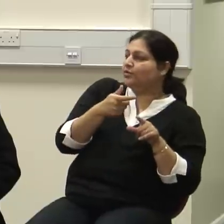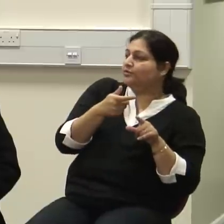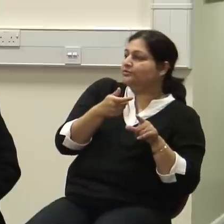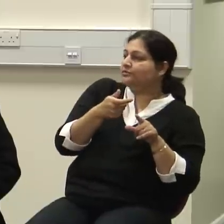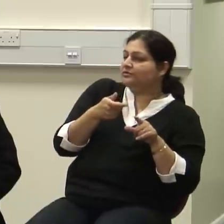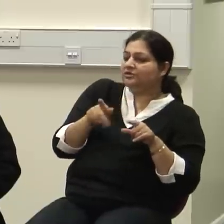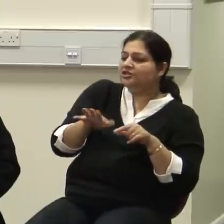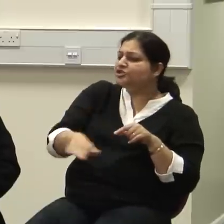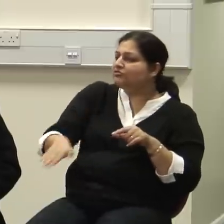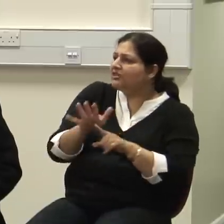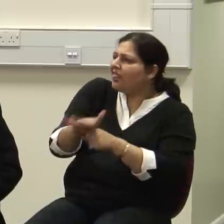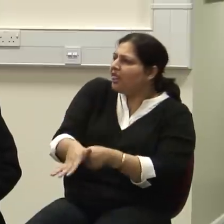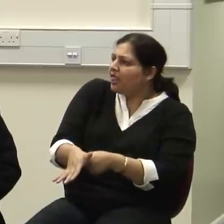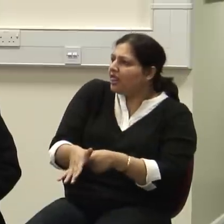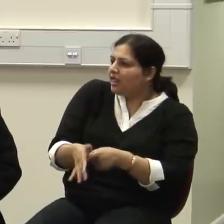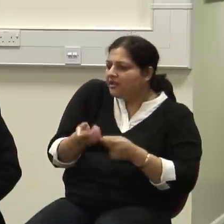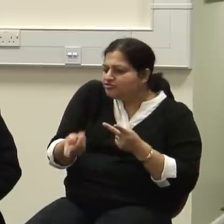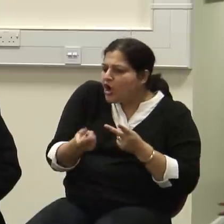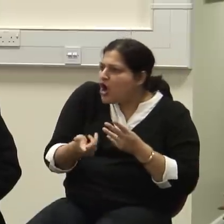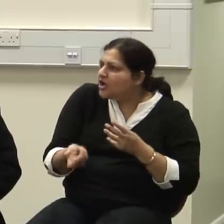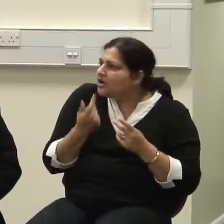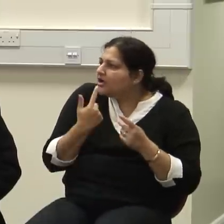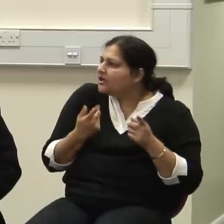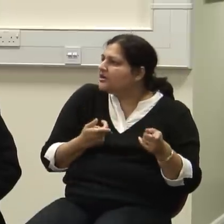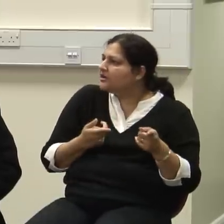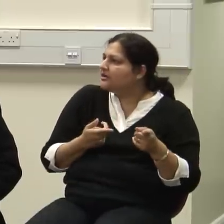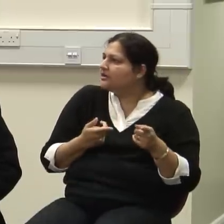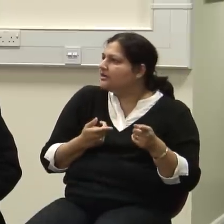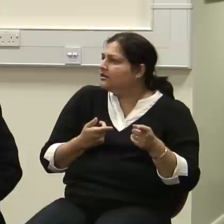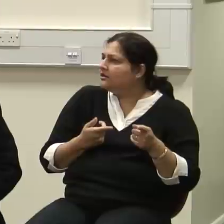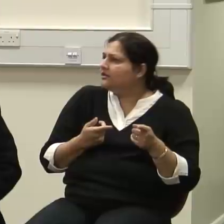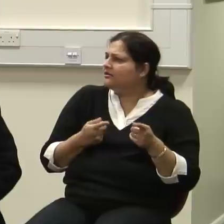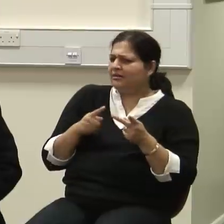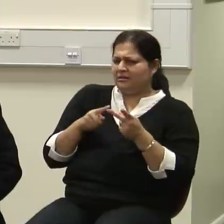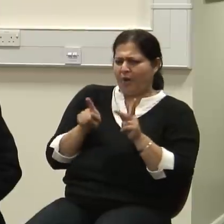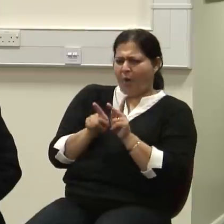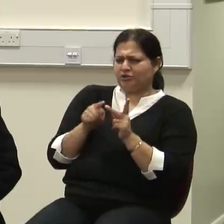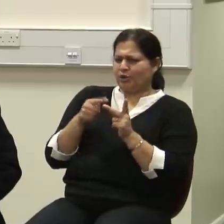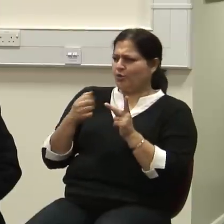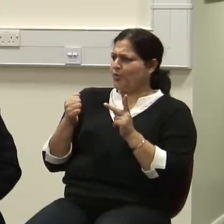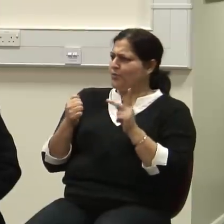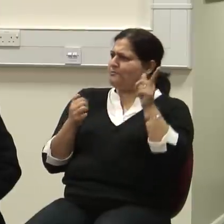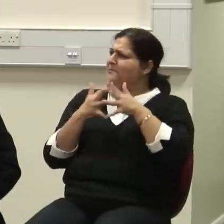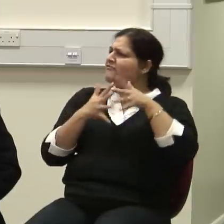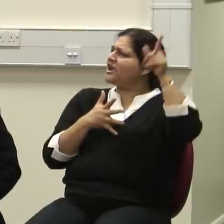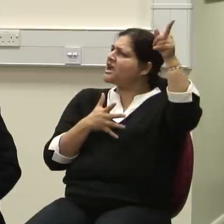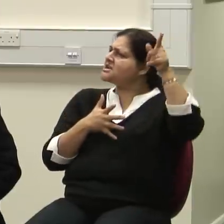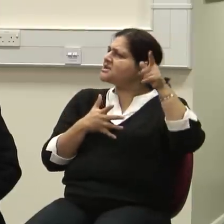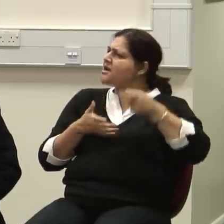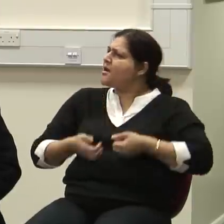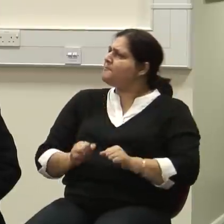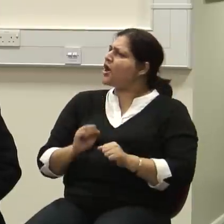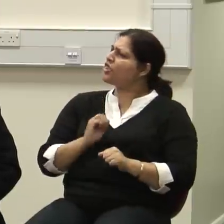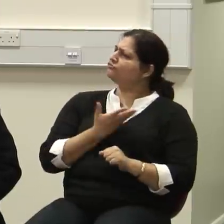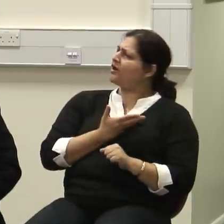involuntarily, and the war on drugs. The war on drugs, which were part of American birthright. You